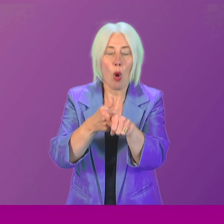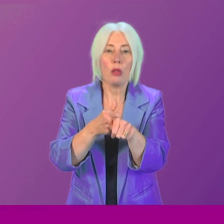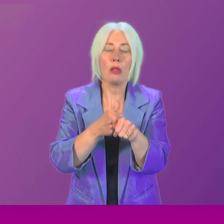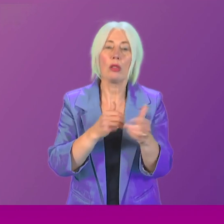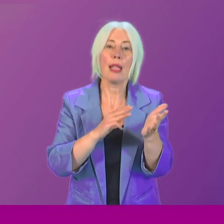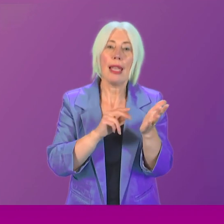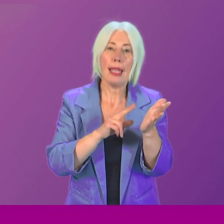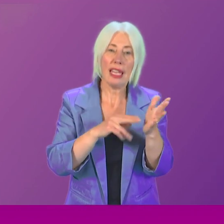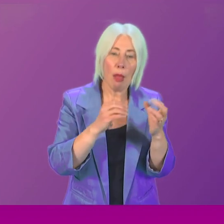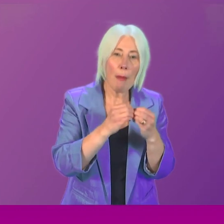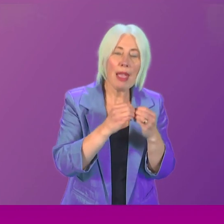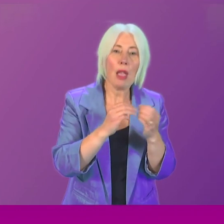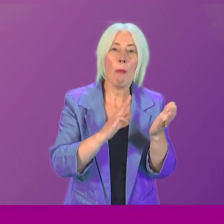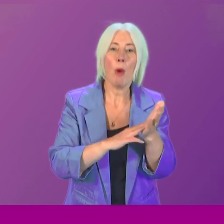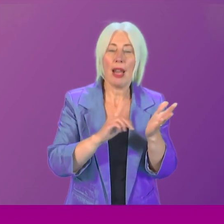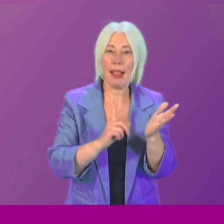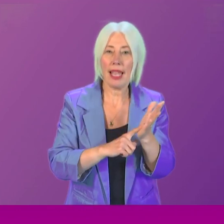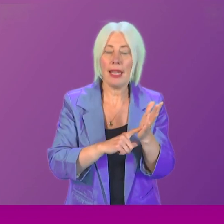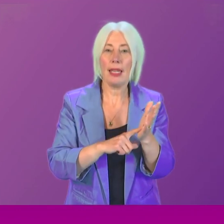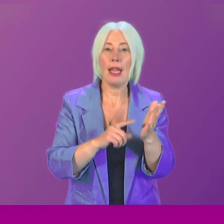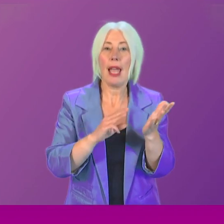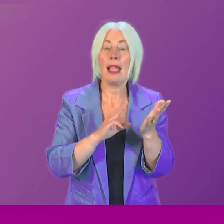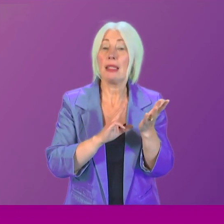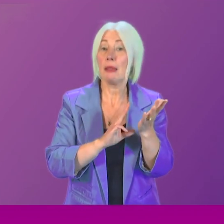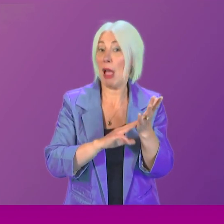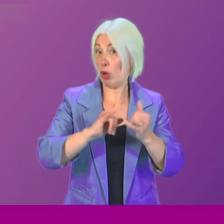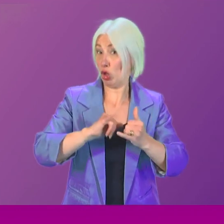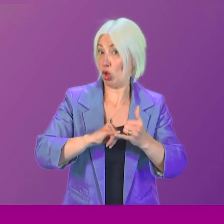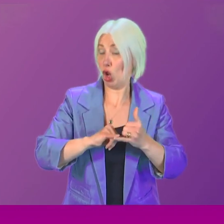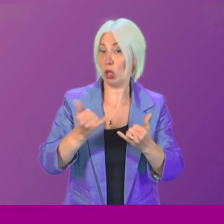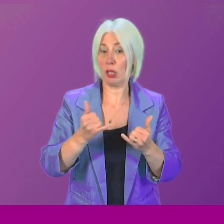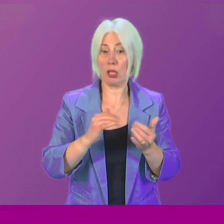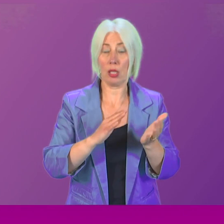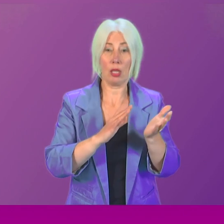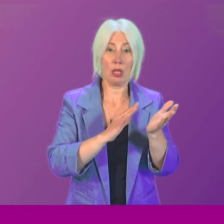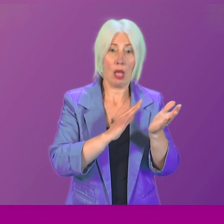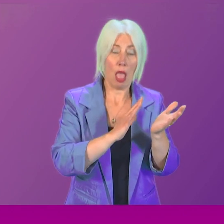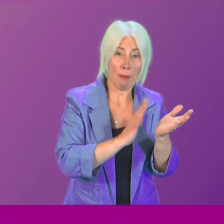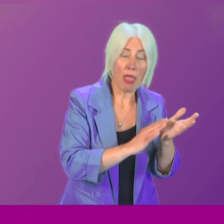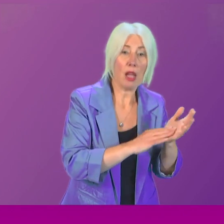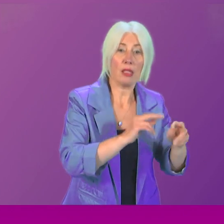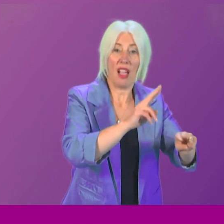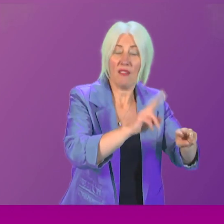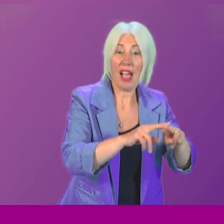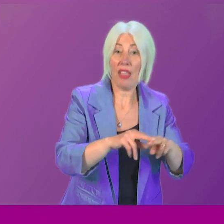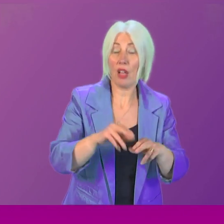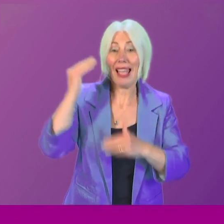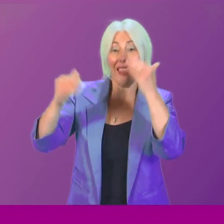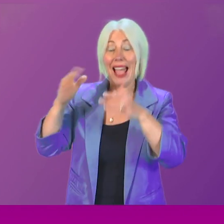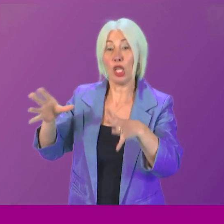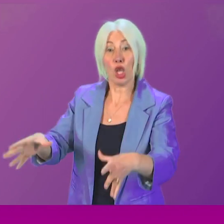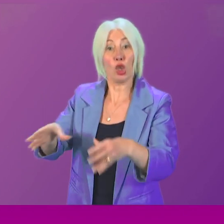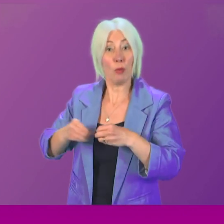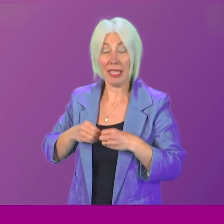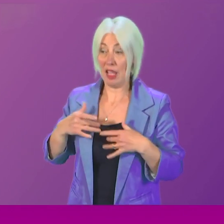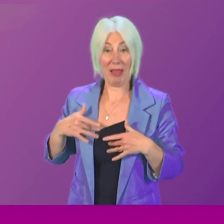Marion Scott, who's also been mentioned to make today happen. Mothers, fathers and adult adoptees have lived with this lifelong trauma, not